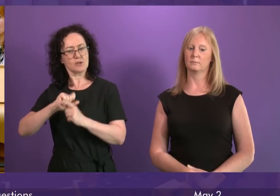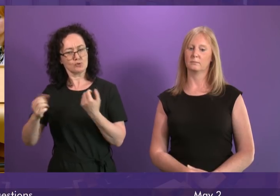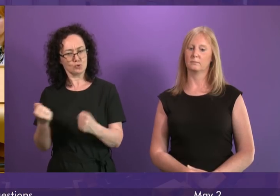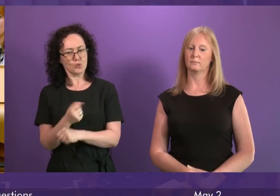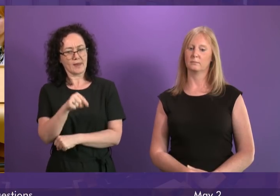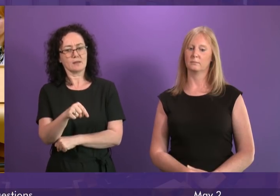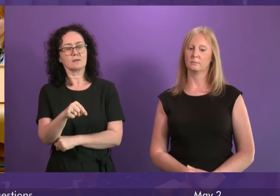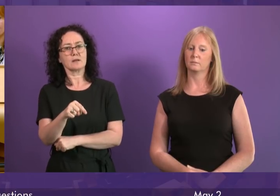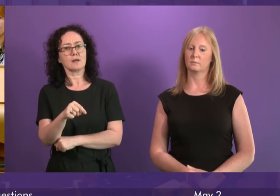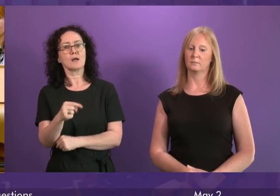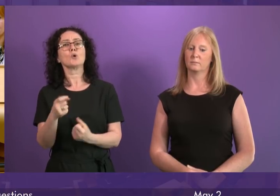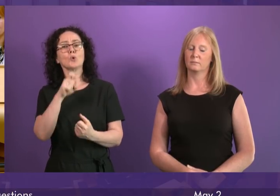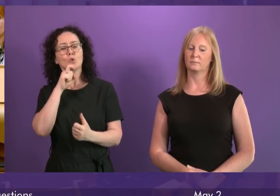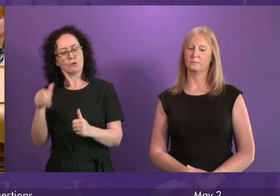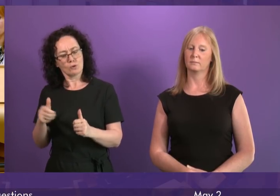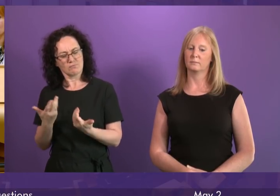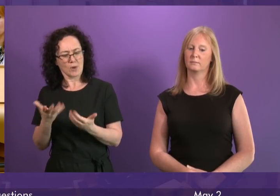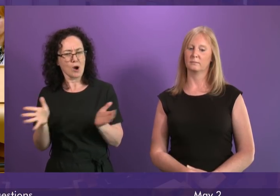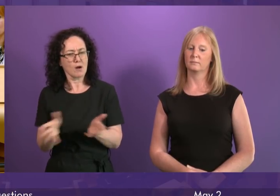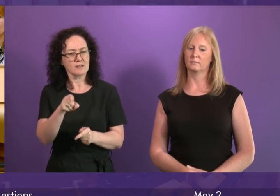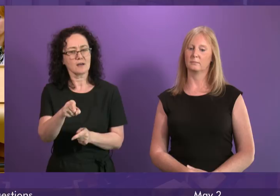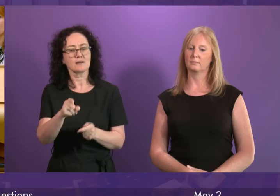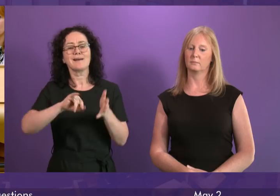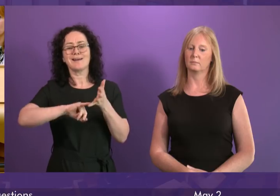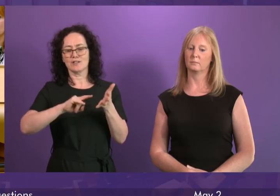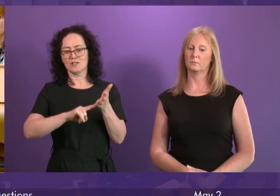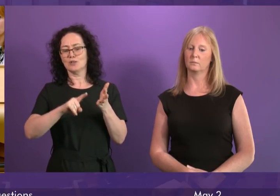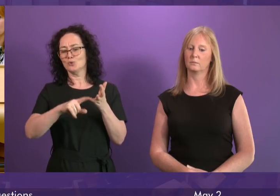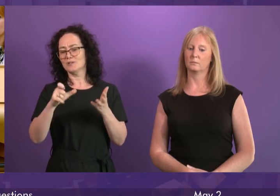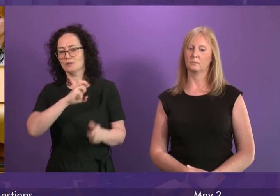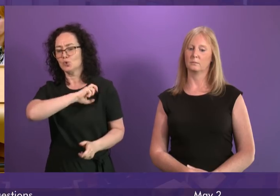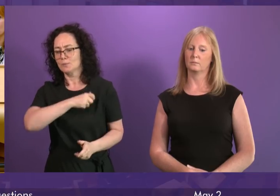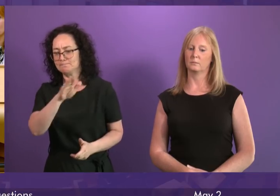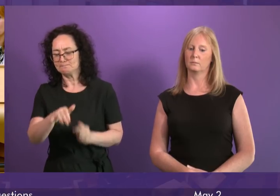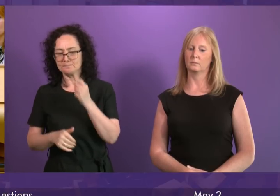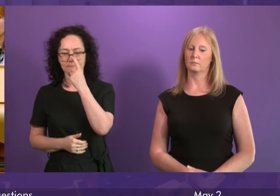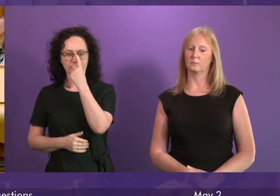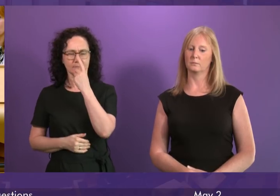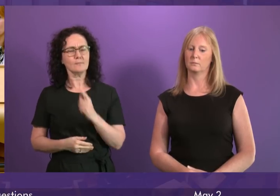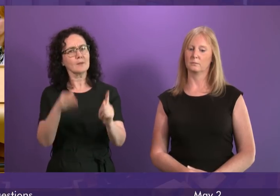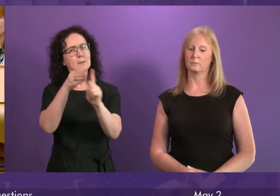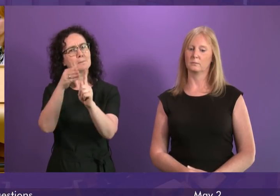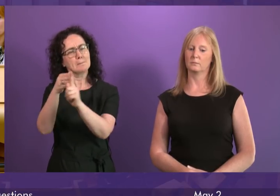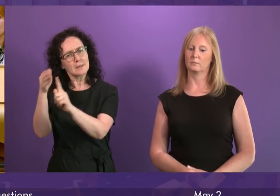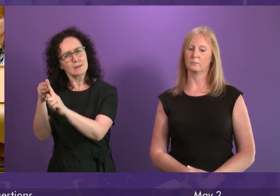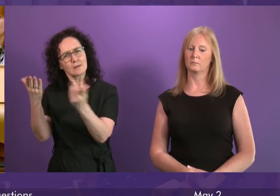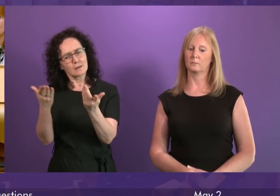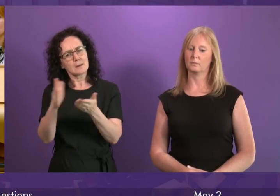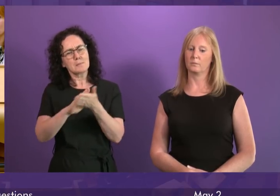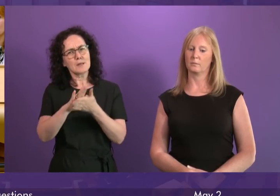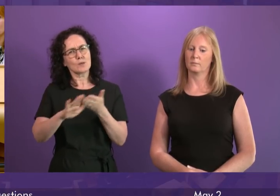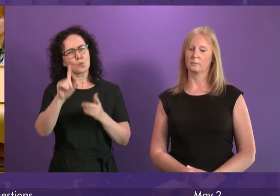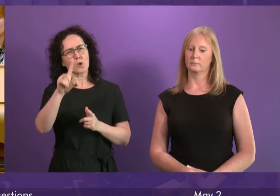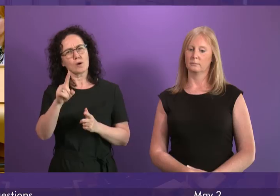the STUC and the work of that commission will be extremely important. Meeting those targets, of course, mean that we have to up our